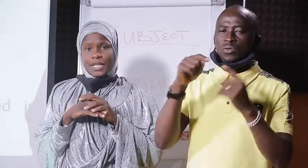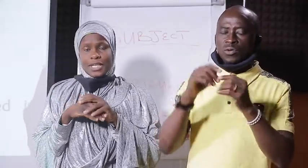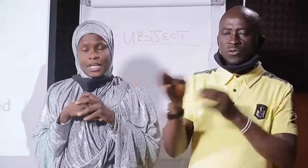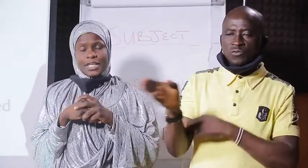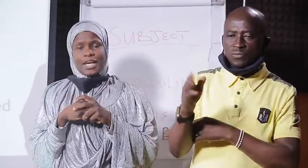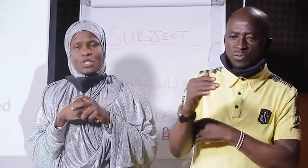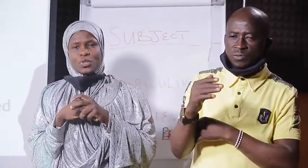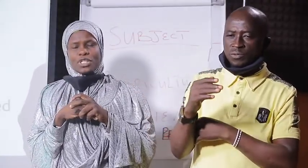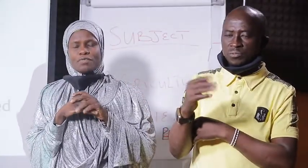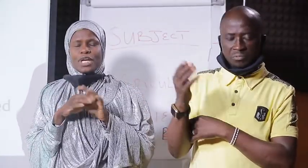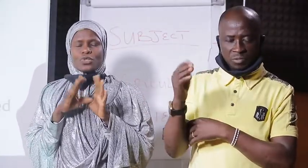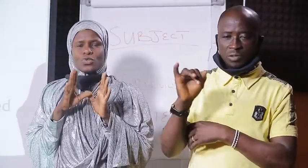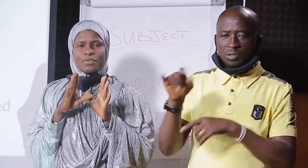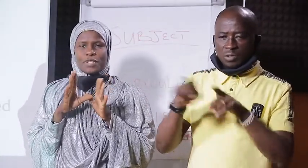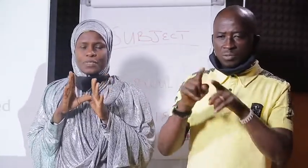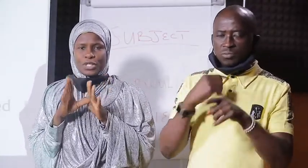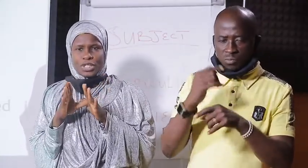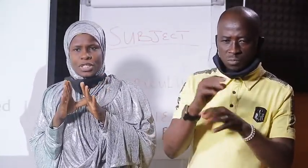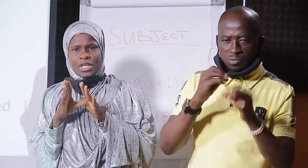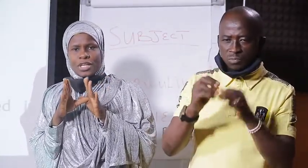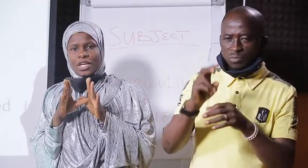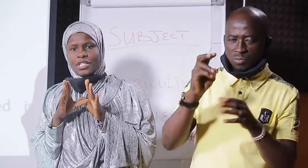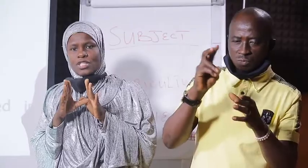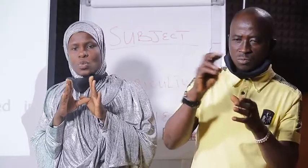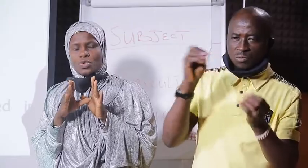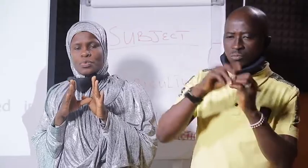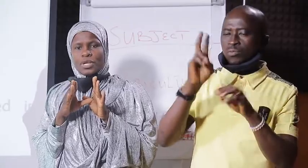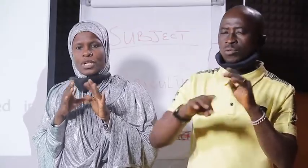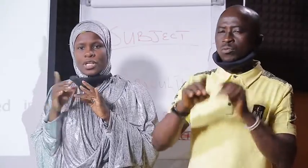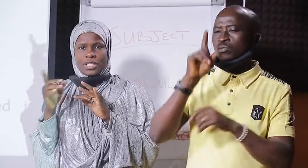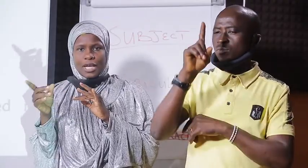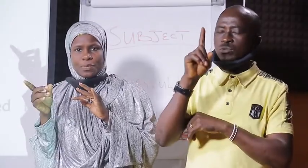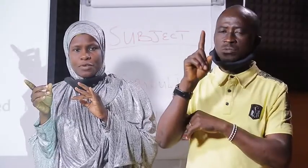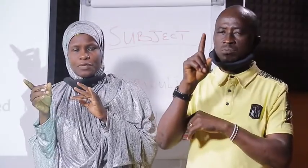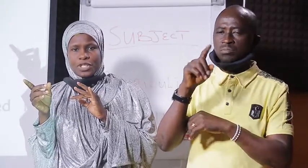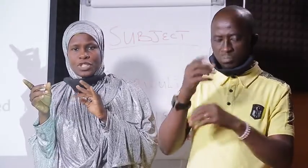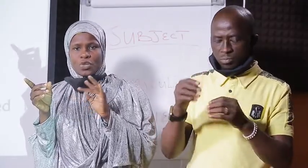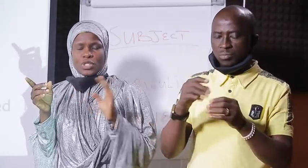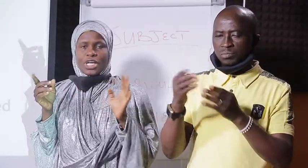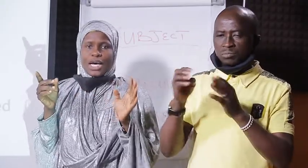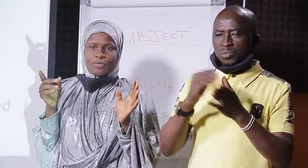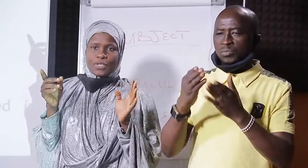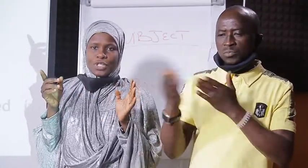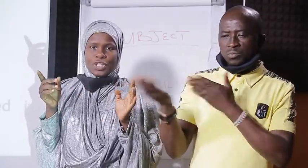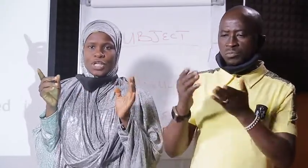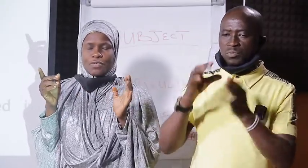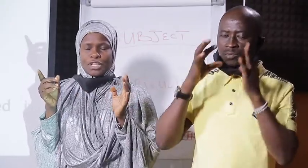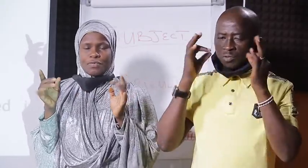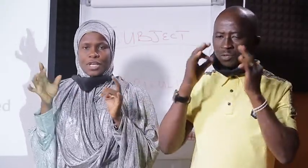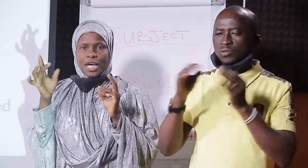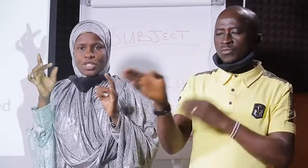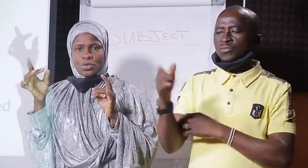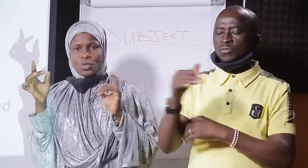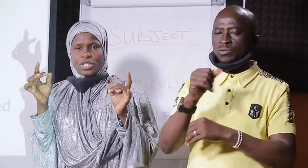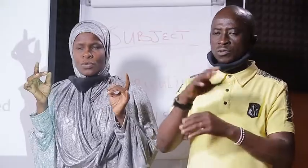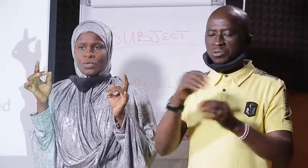fish are said, as I earlier mentioned, if they are two different species, that is when you bring tilapia fish with a catfish, even